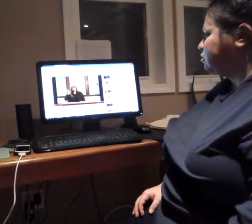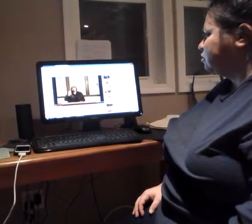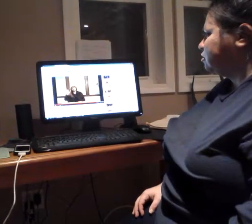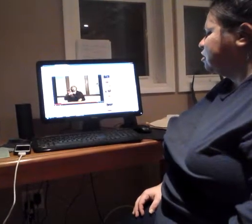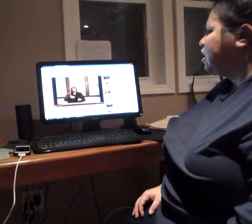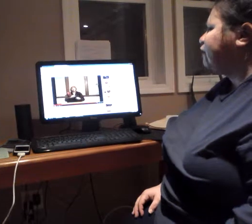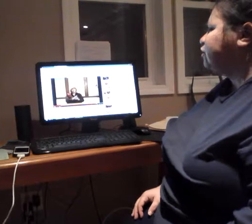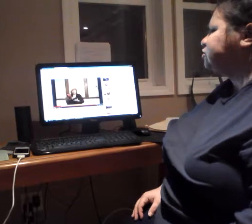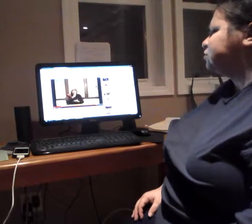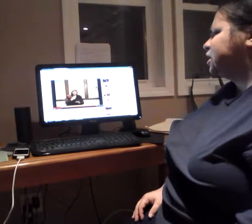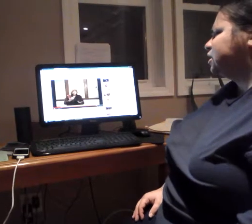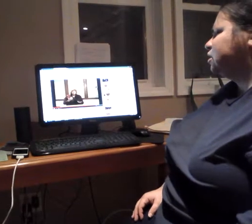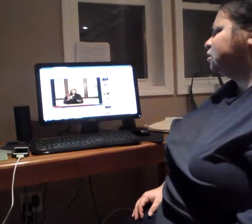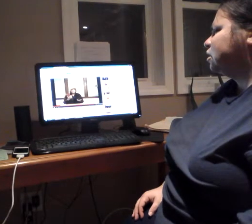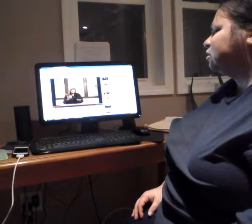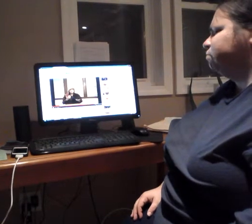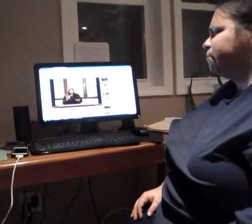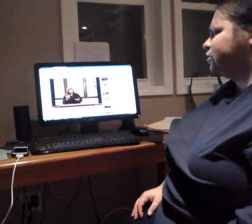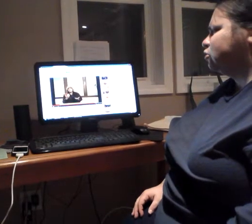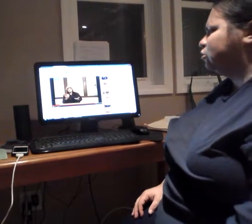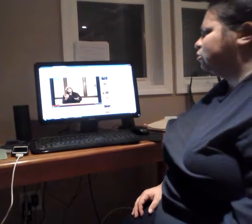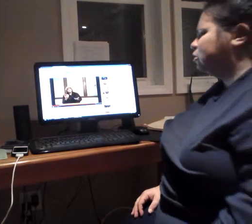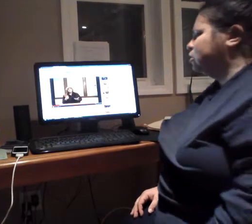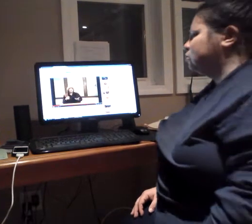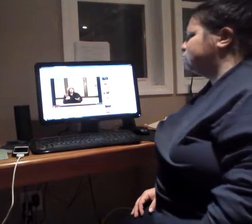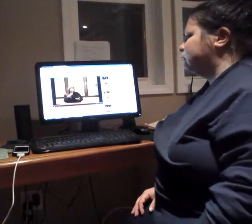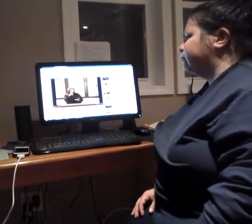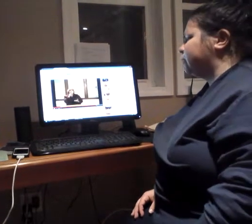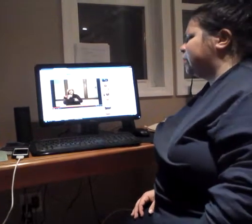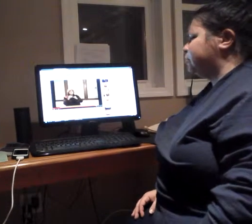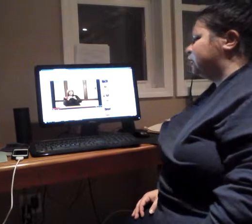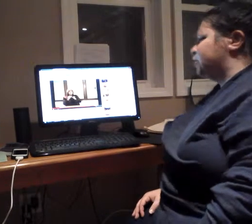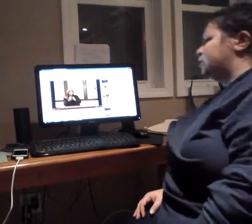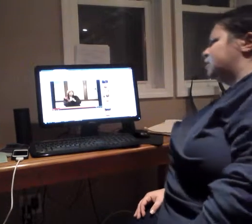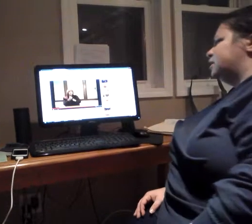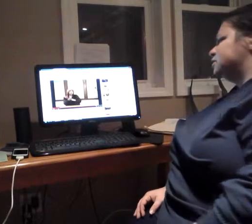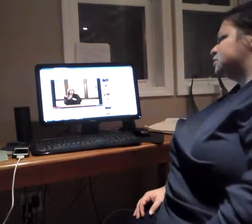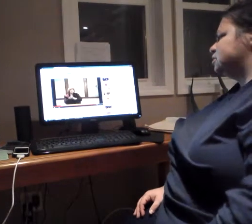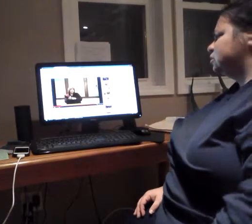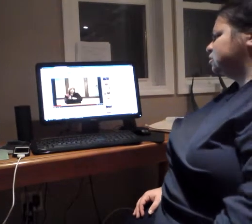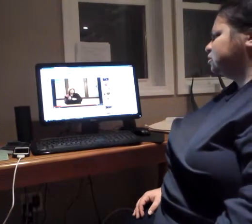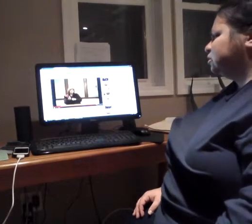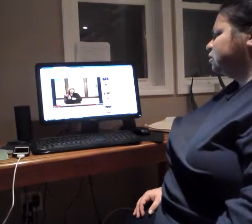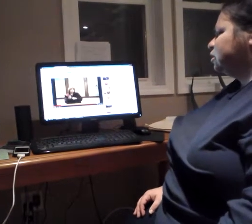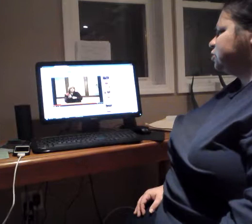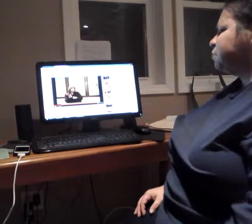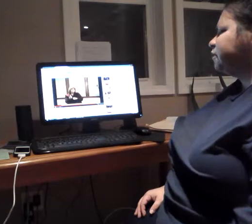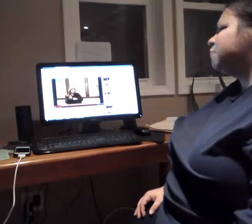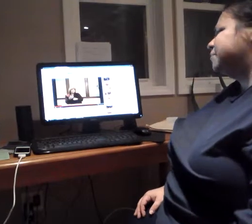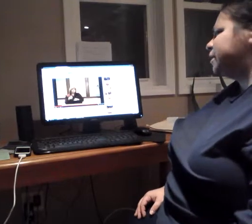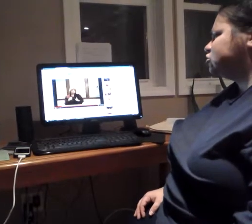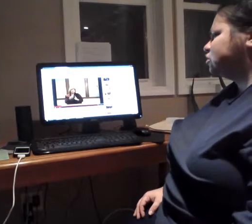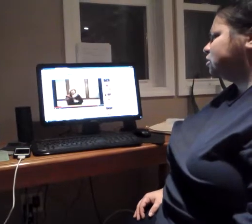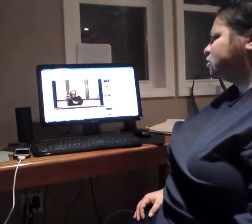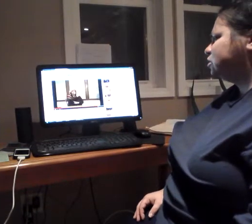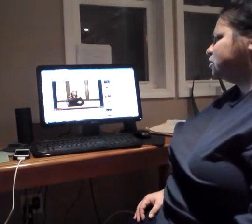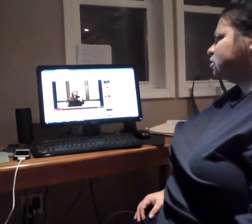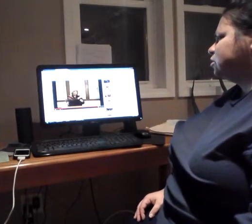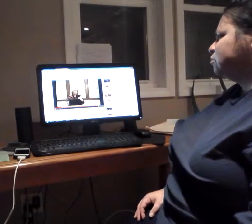I've also taken a medical vocabulary class as part of my major but